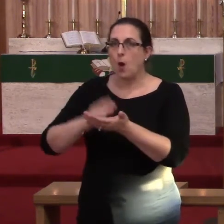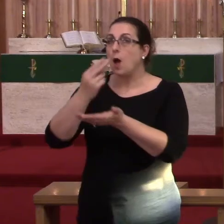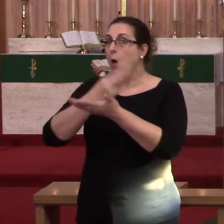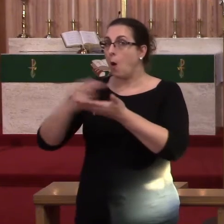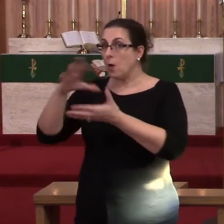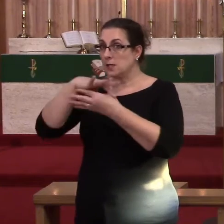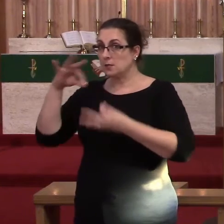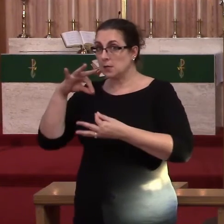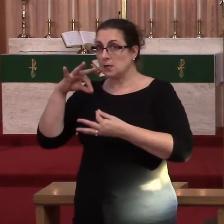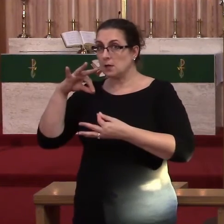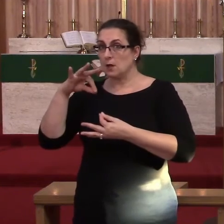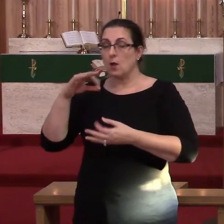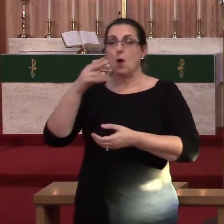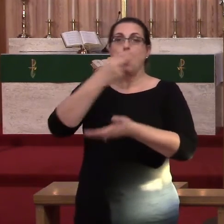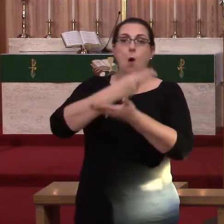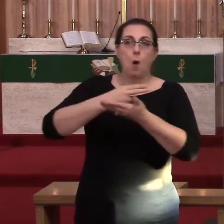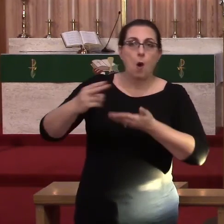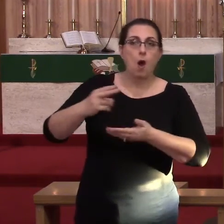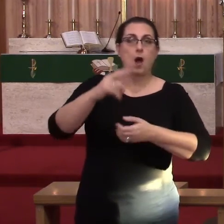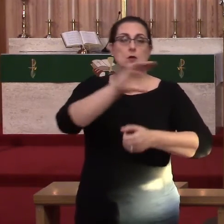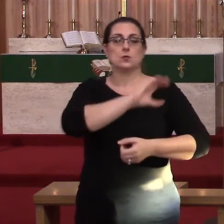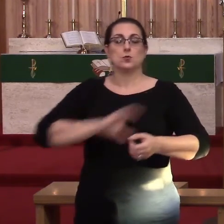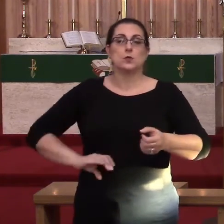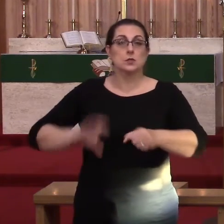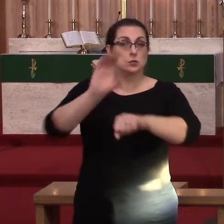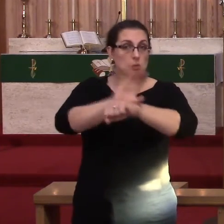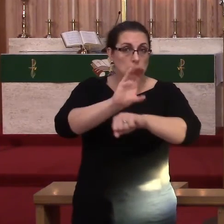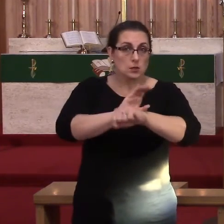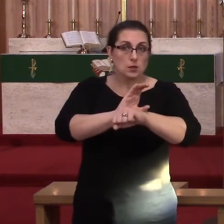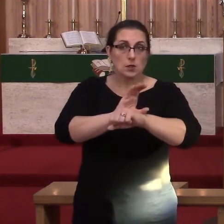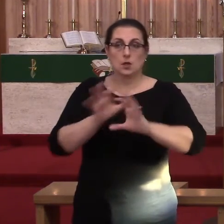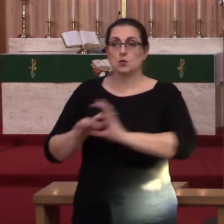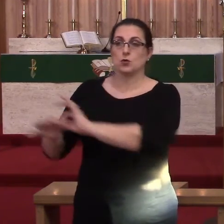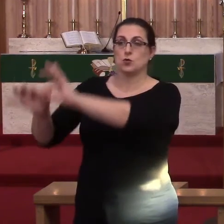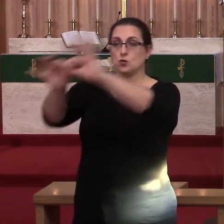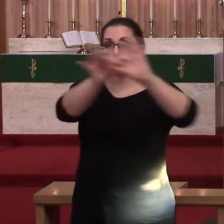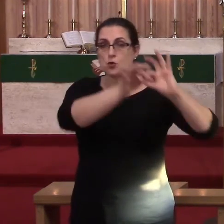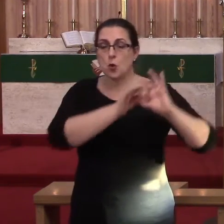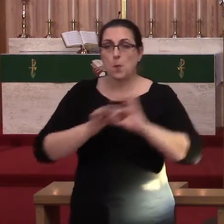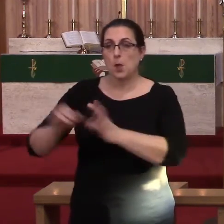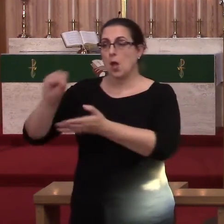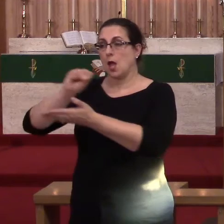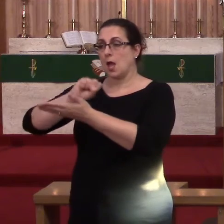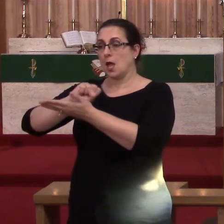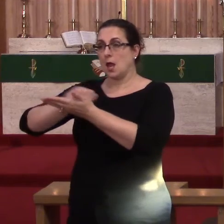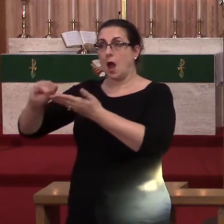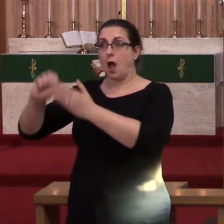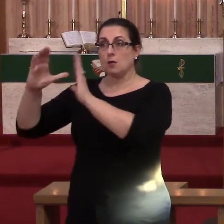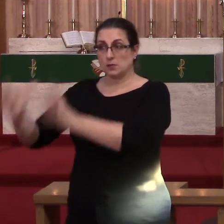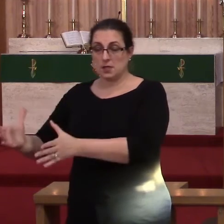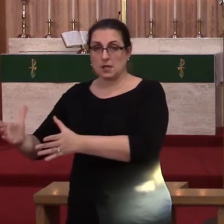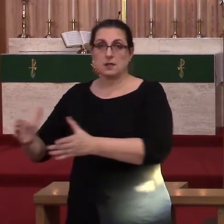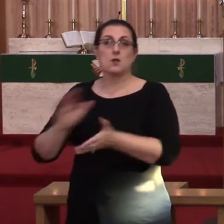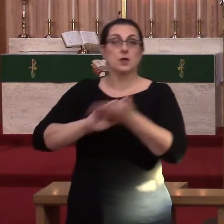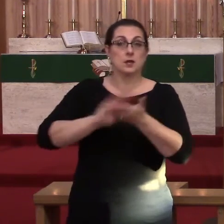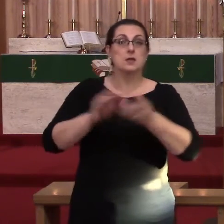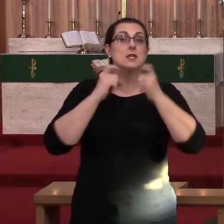Spirit, the Holy Christian Church, the communion of saints, the forgiveness of sins, the resurrection